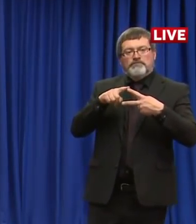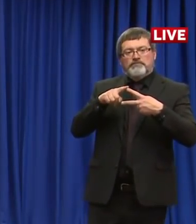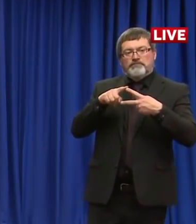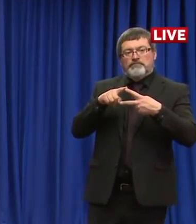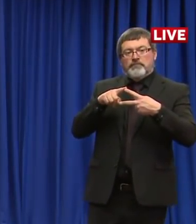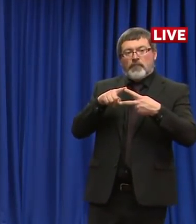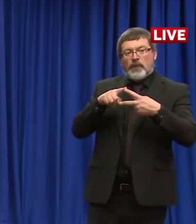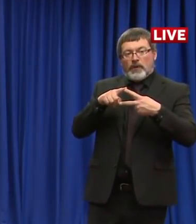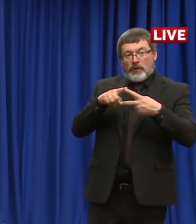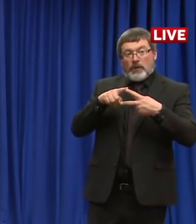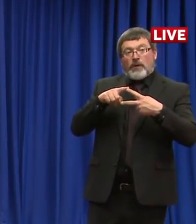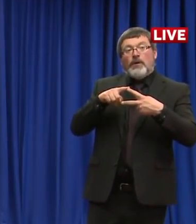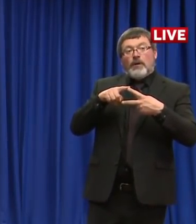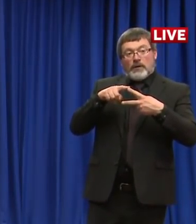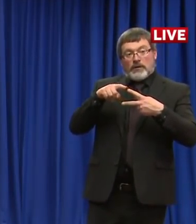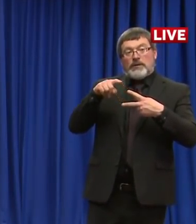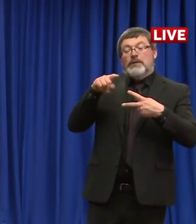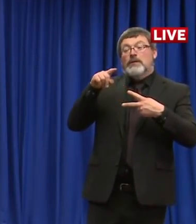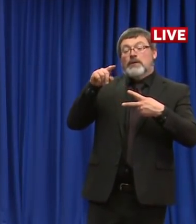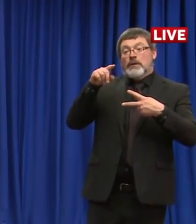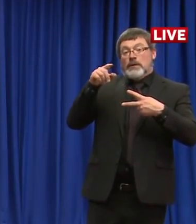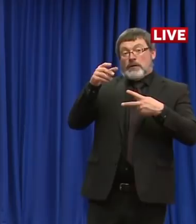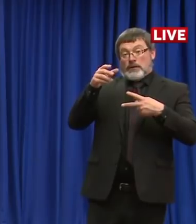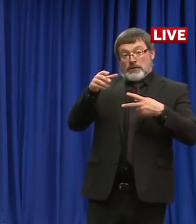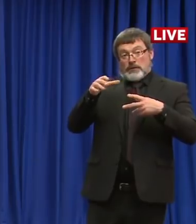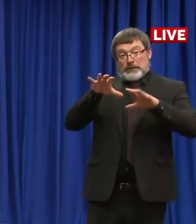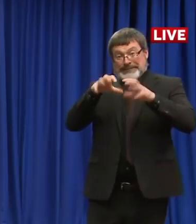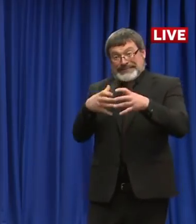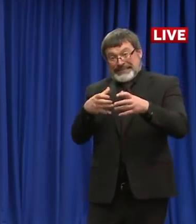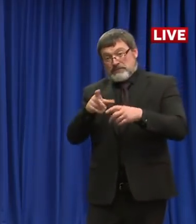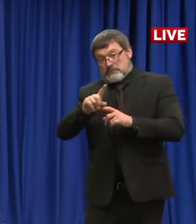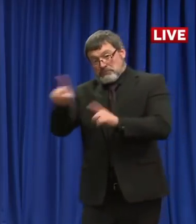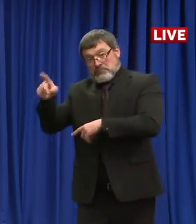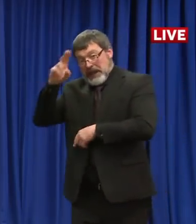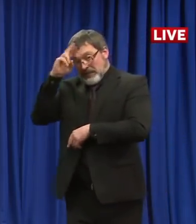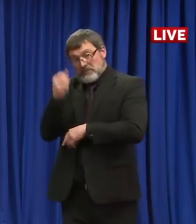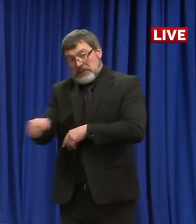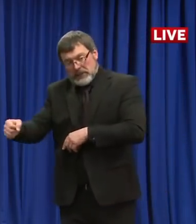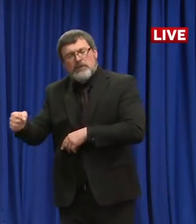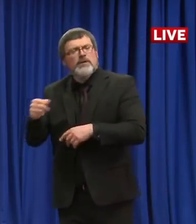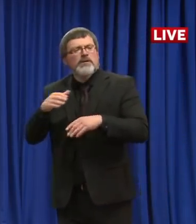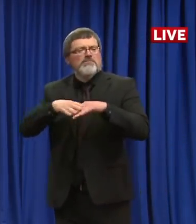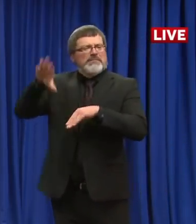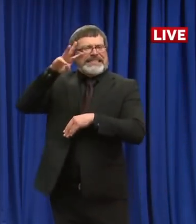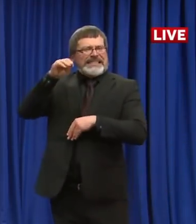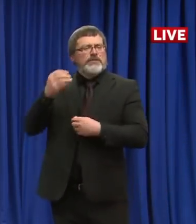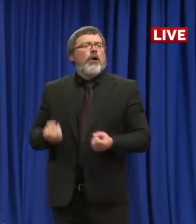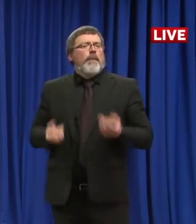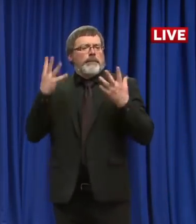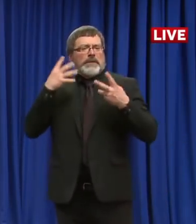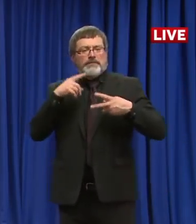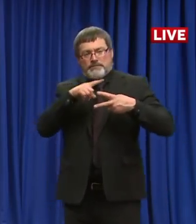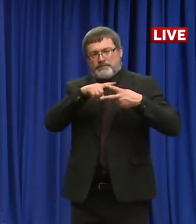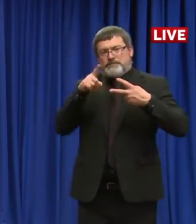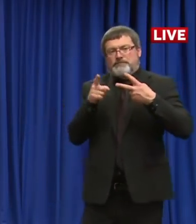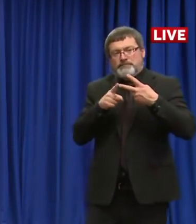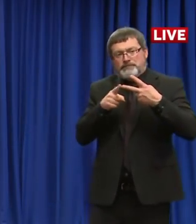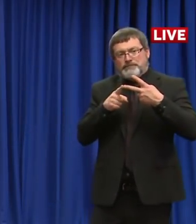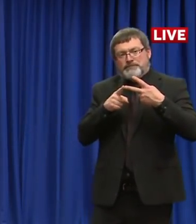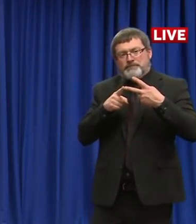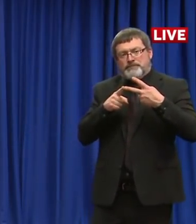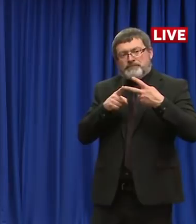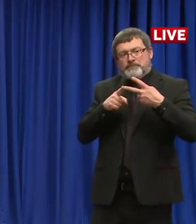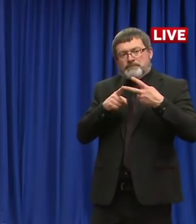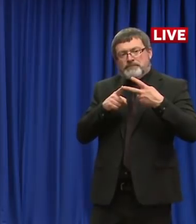Governor, in the last 24 hours, one of the executive councilors who has been running for governor himself referred to you as the king. You've been accused